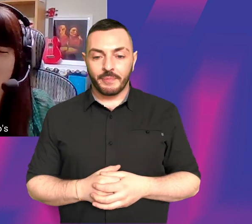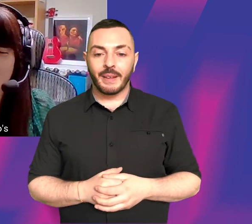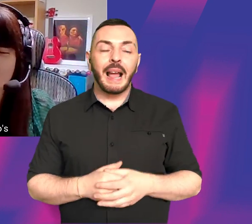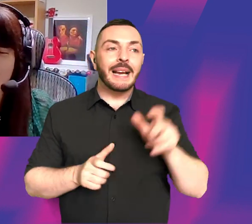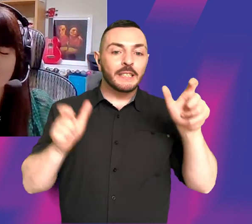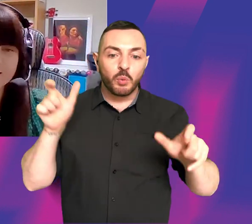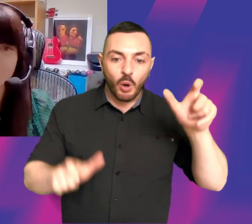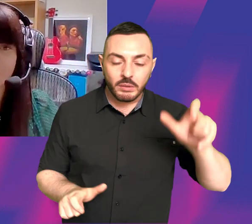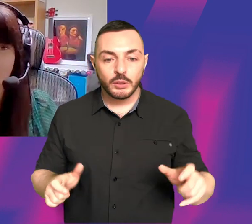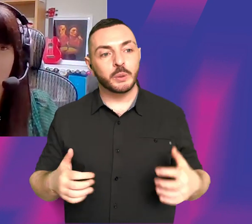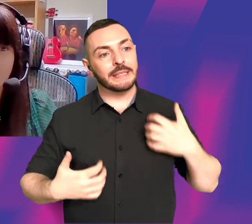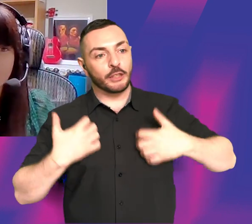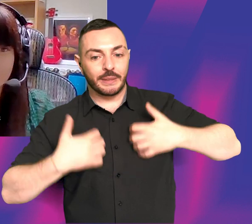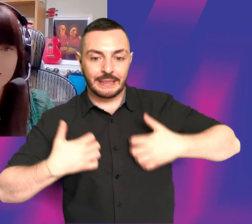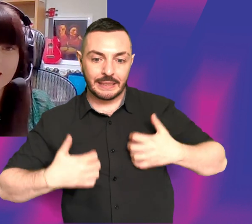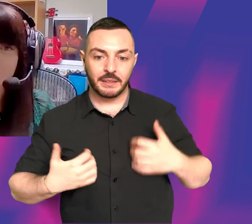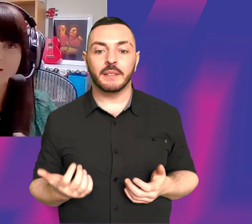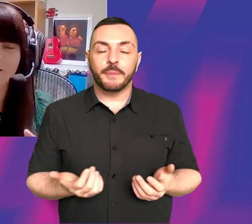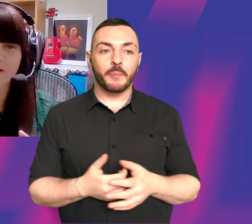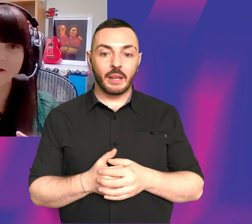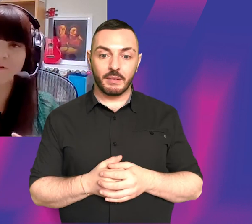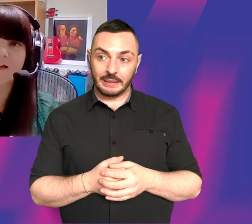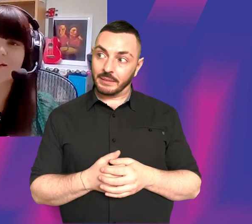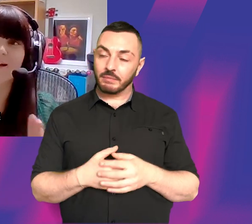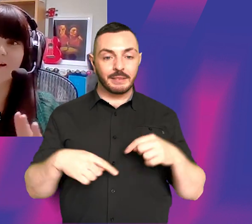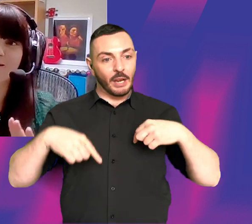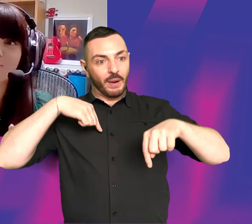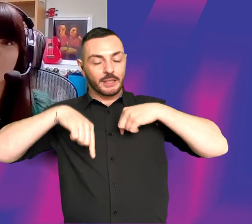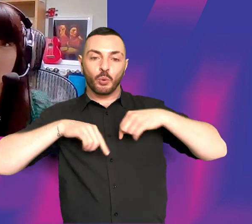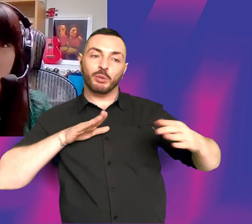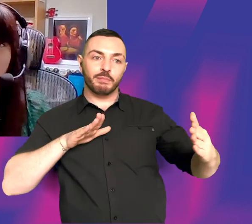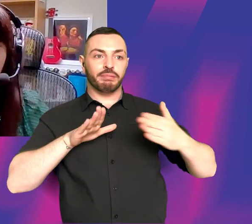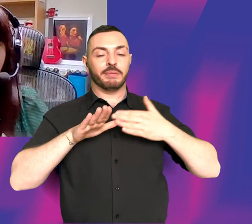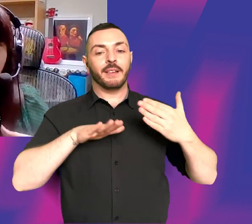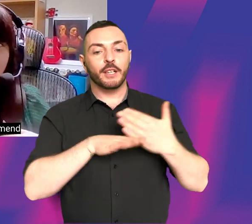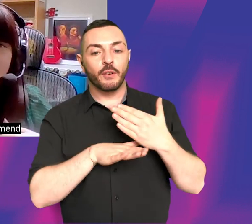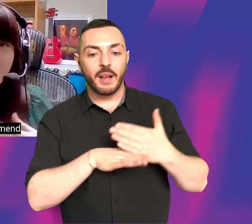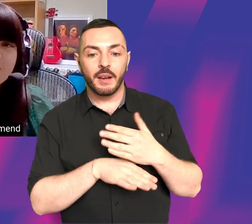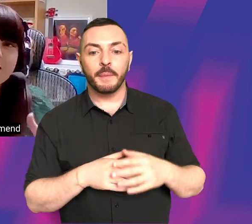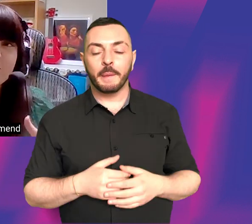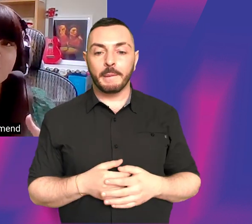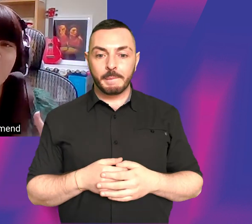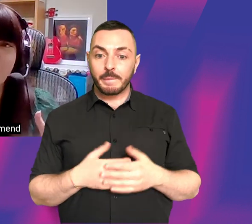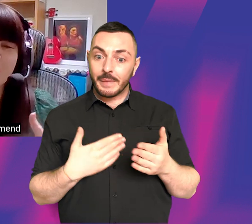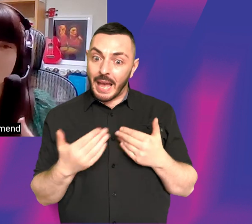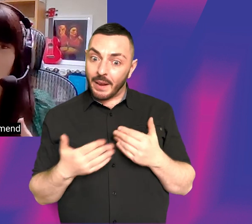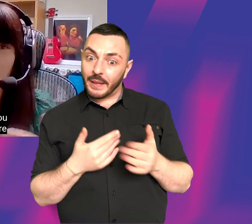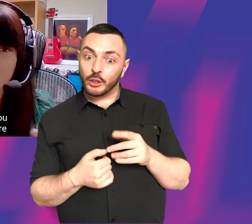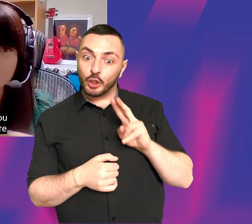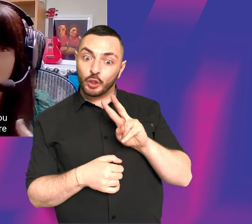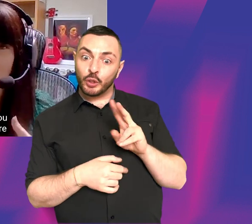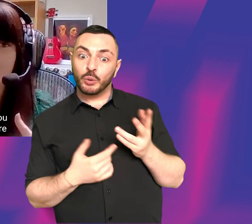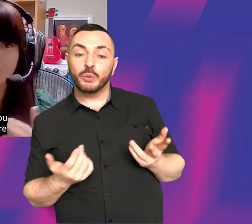this, who's interested in directing, and perhaps at the start of their career, you know, is there anything that you would recommend